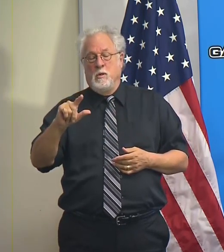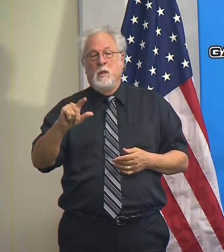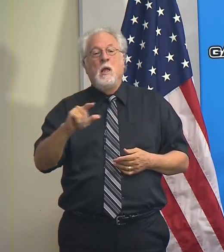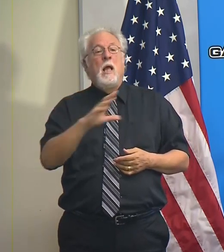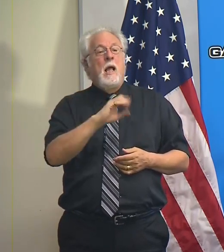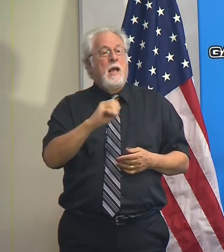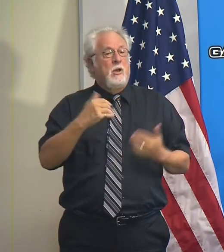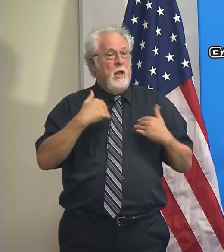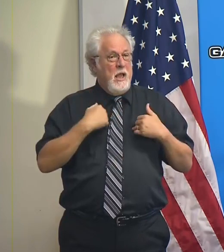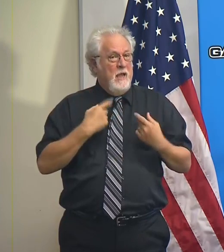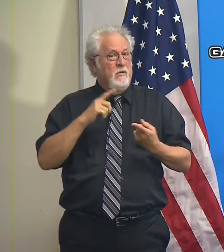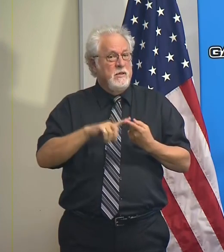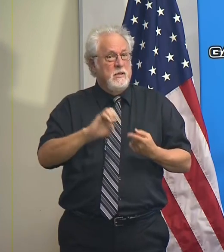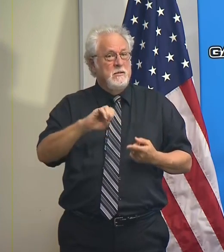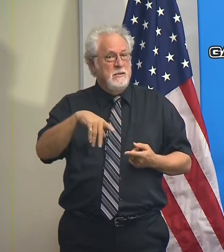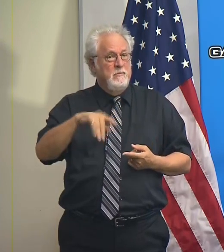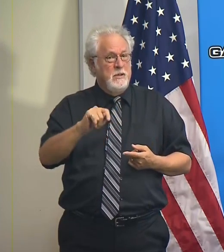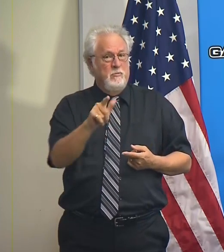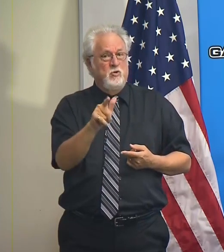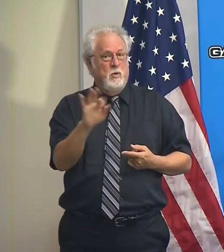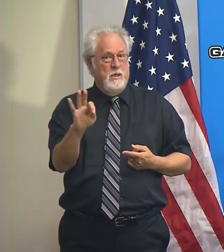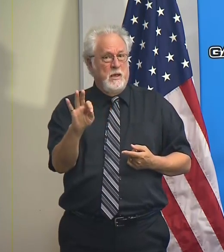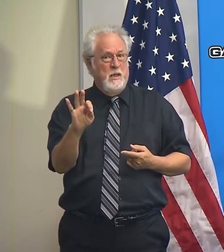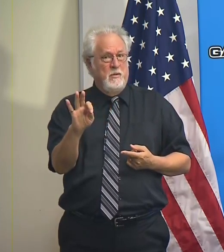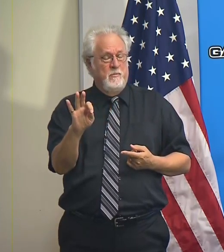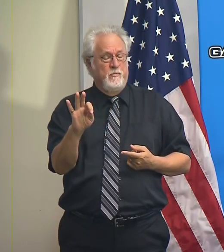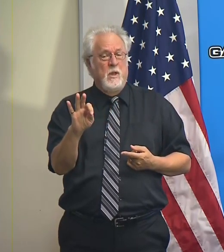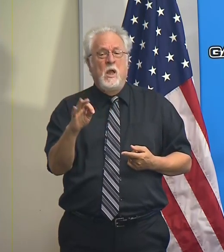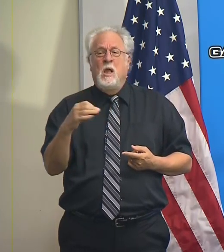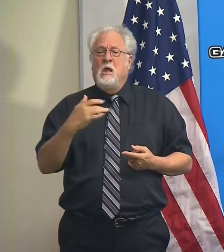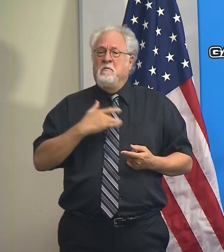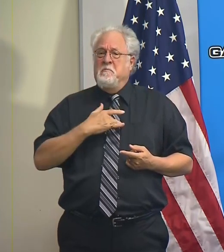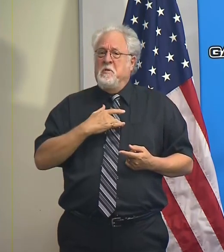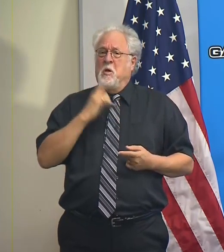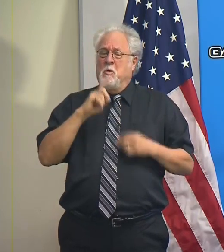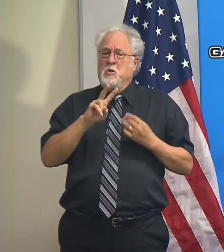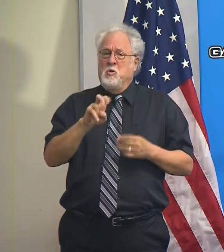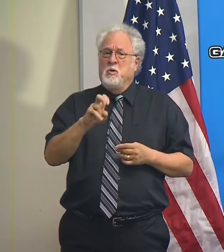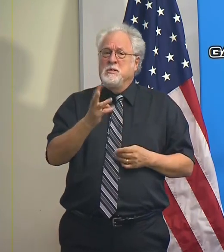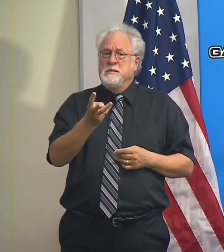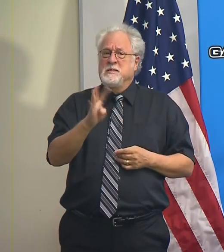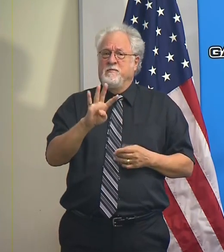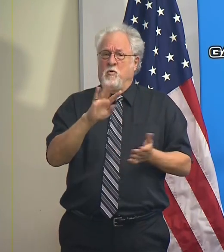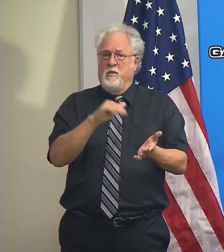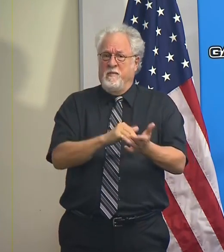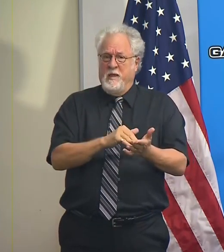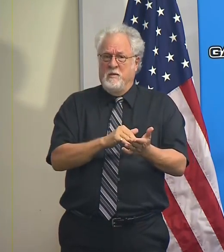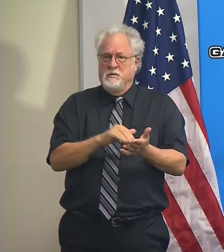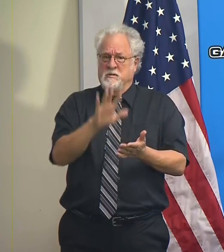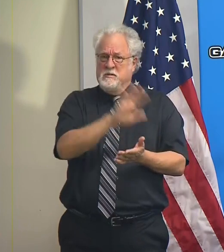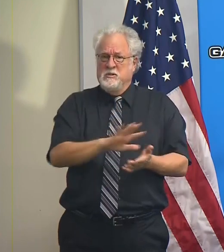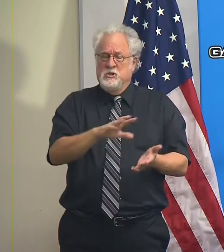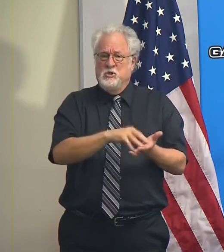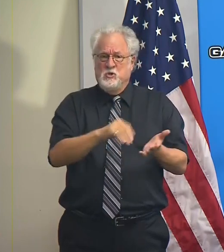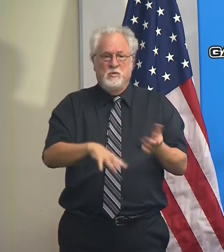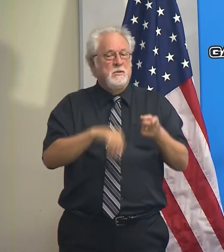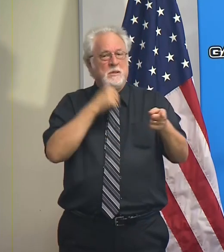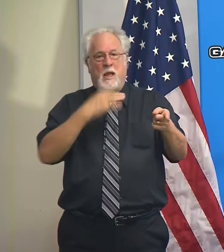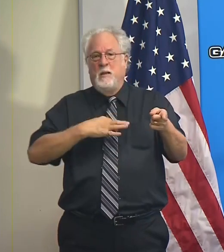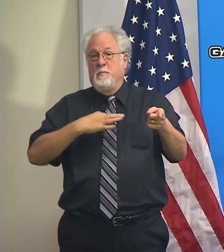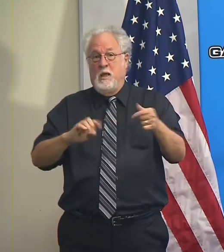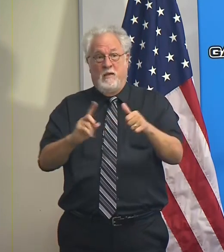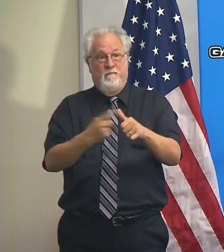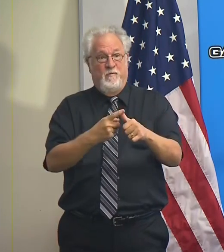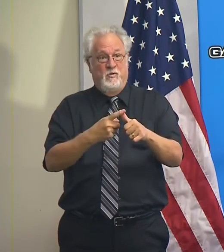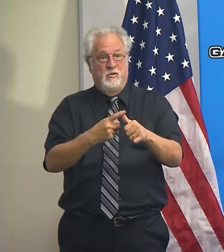again you have until September the 29th. We estimate that there were 264,000 or so students who did not apply